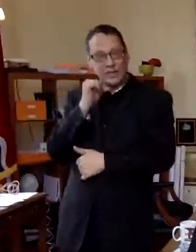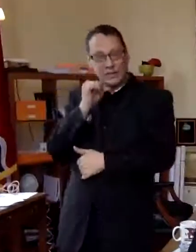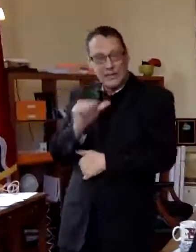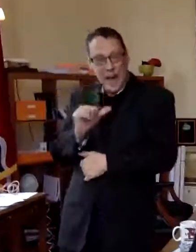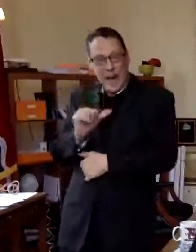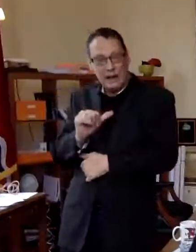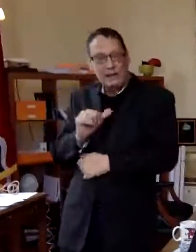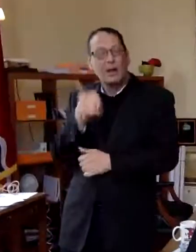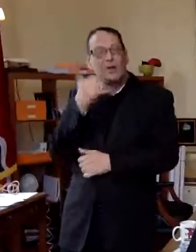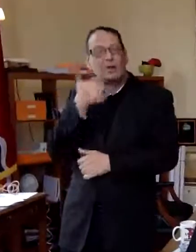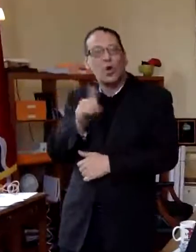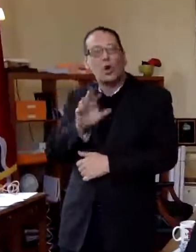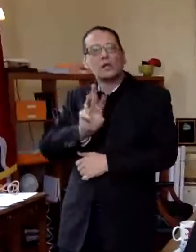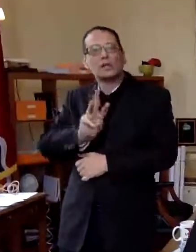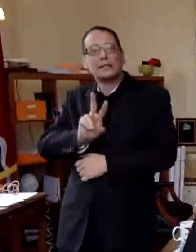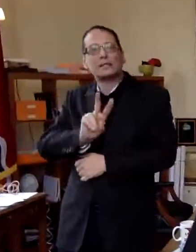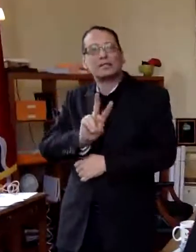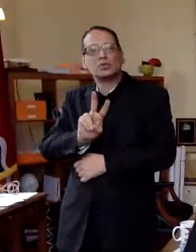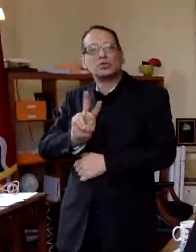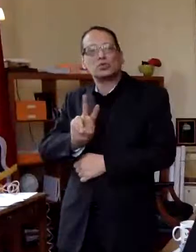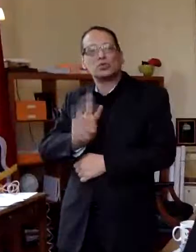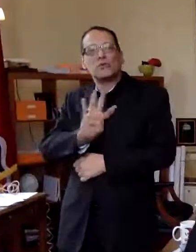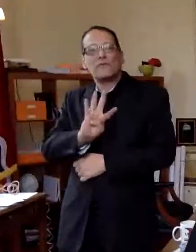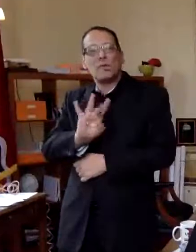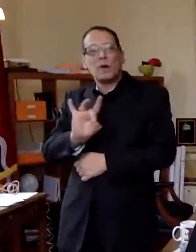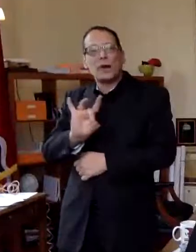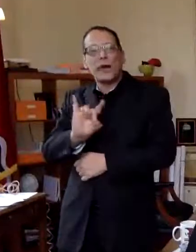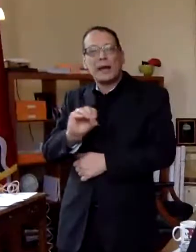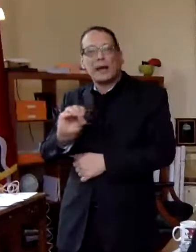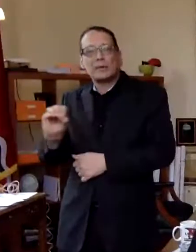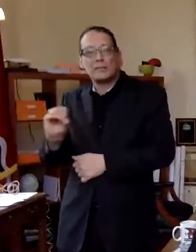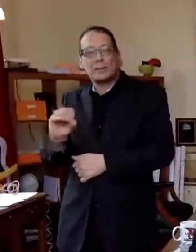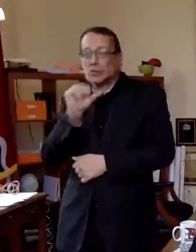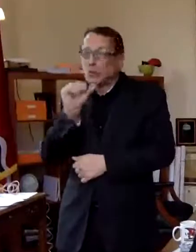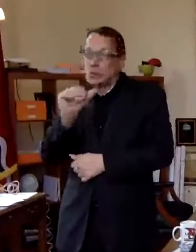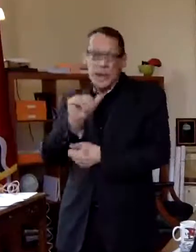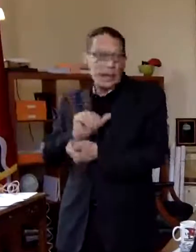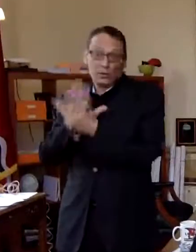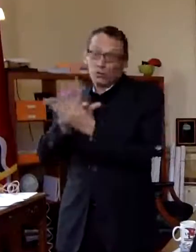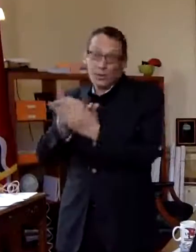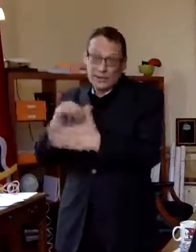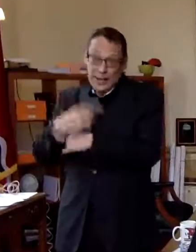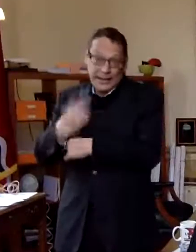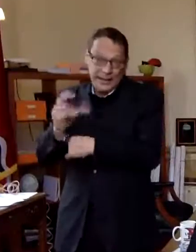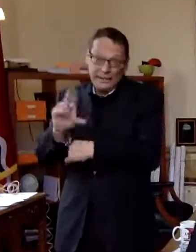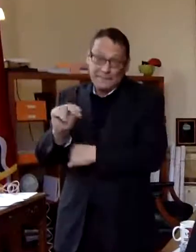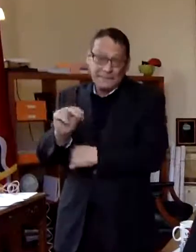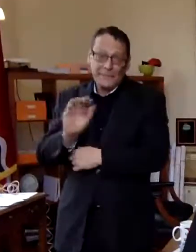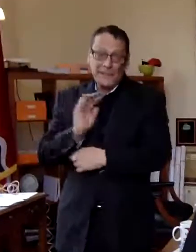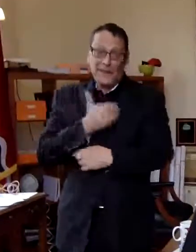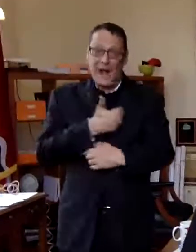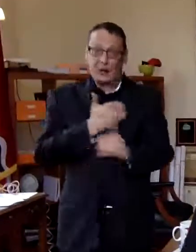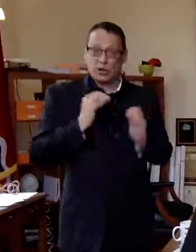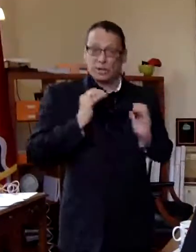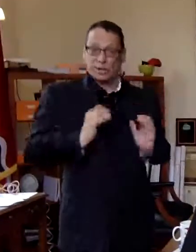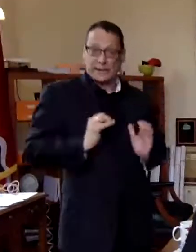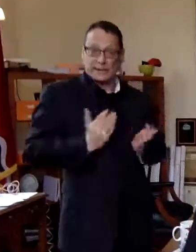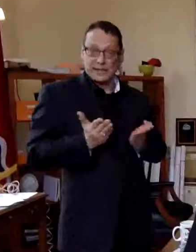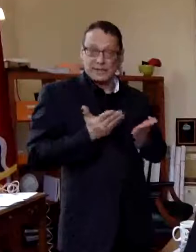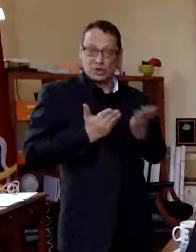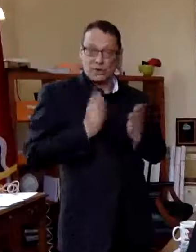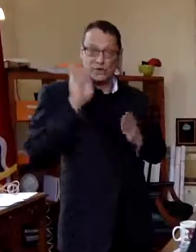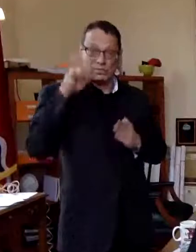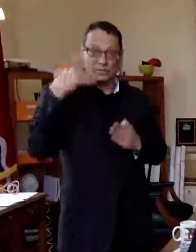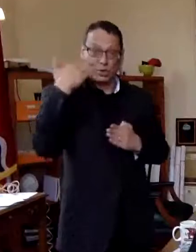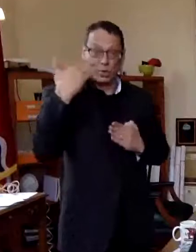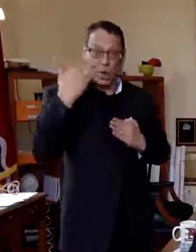-4800 that won't be addressed that day most likely that's our citizen service bureau line and if it's a